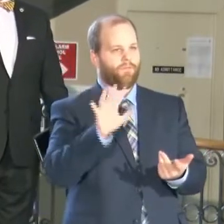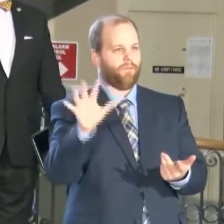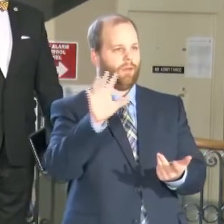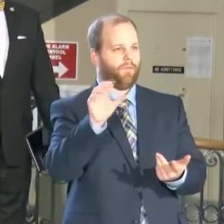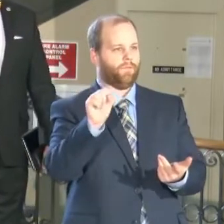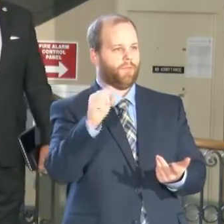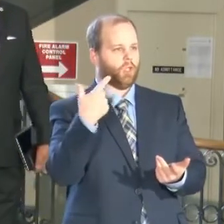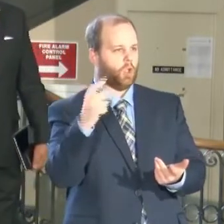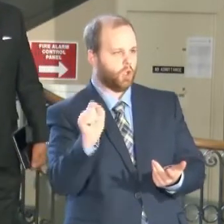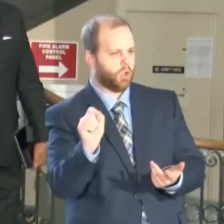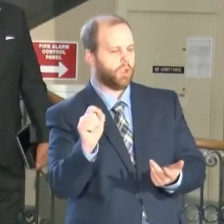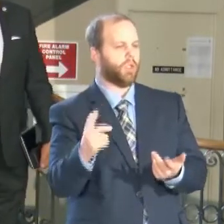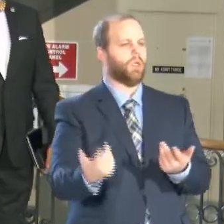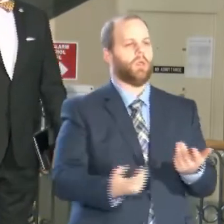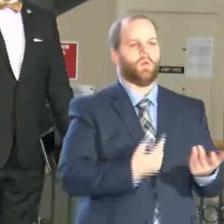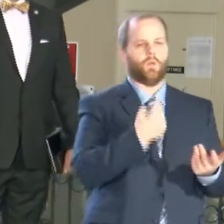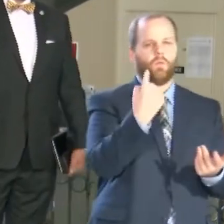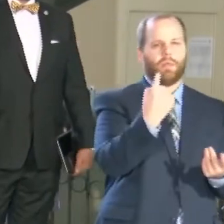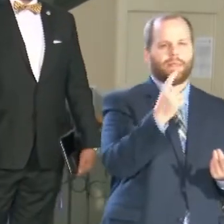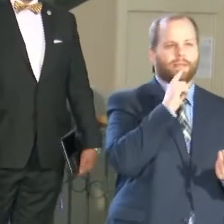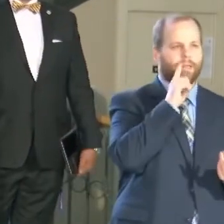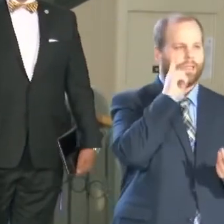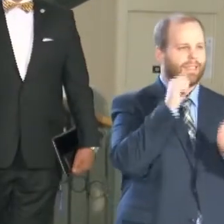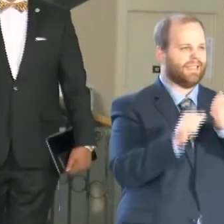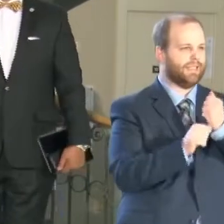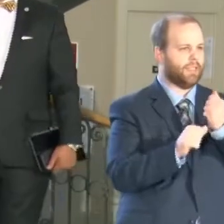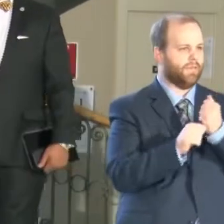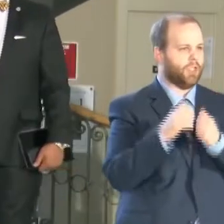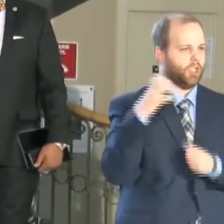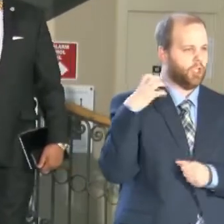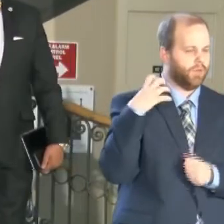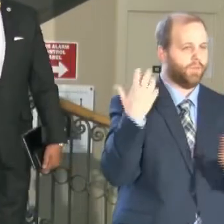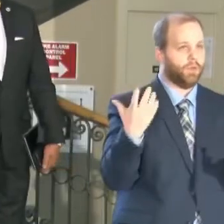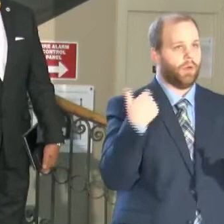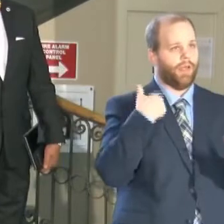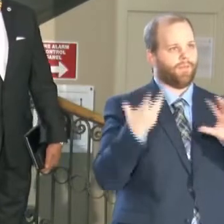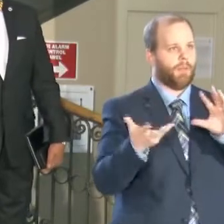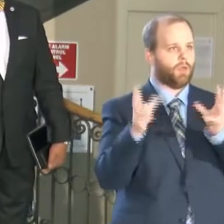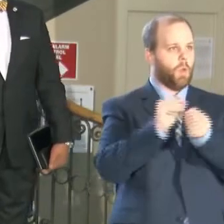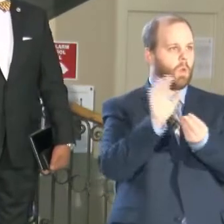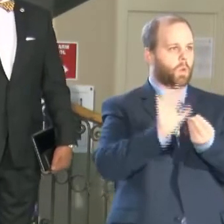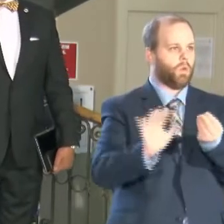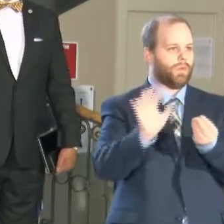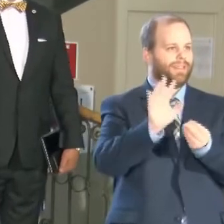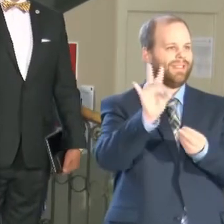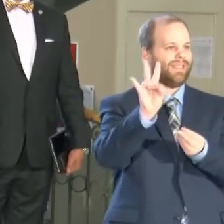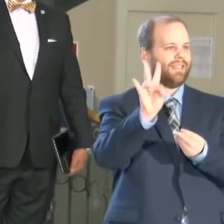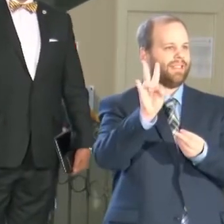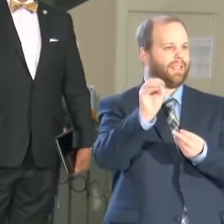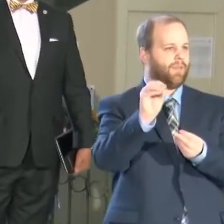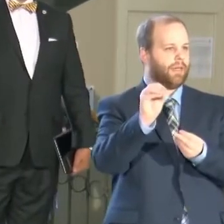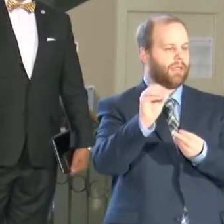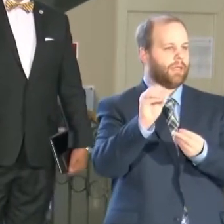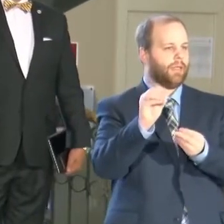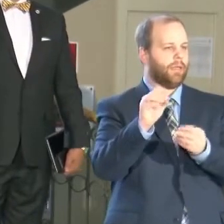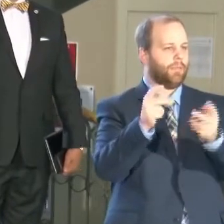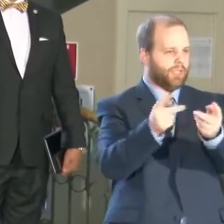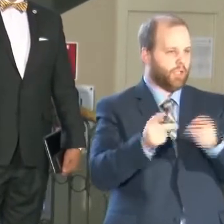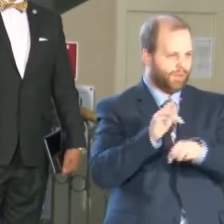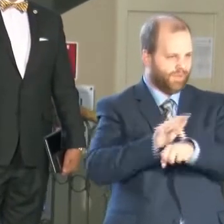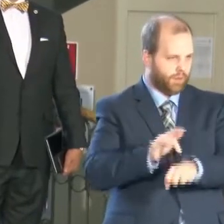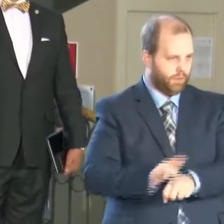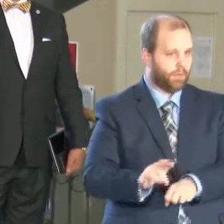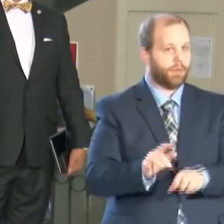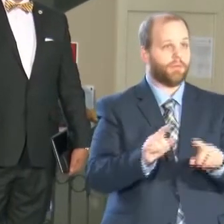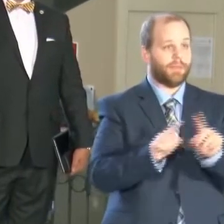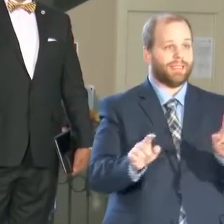one is an assistant chief. So somewhere around 70 vacancies. But when you think about that 70 again, 64 of the 70 are patrol officers,